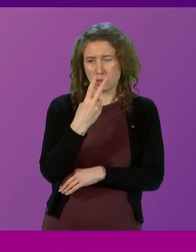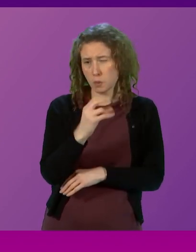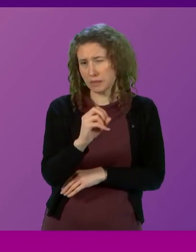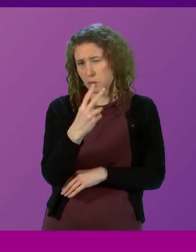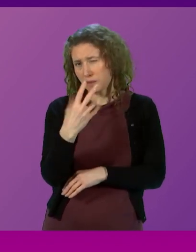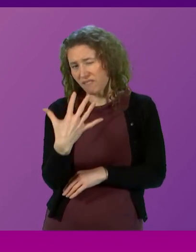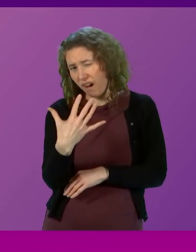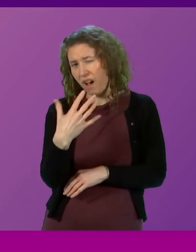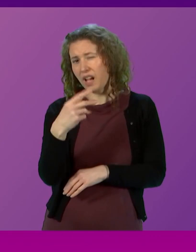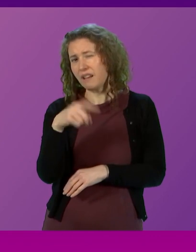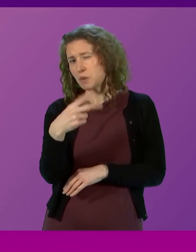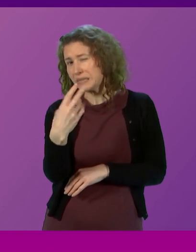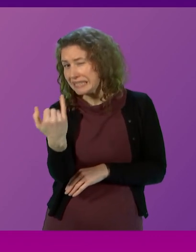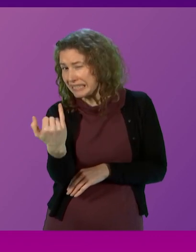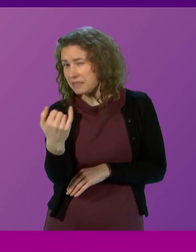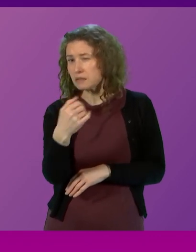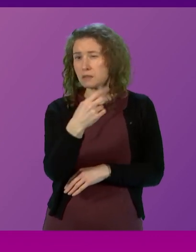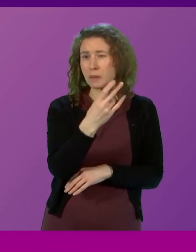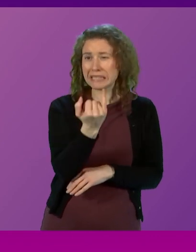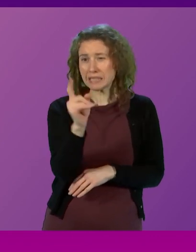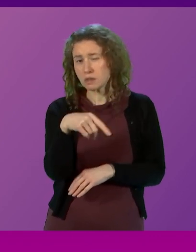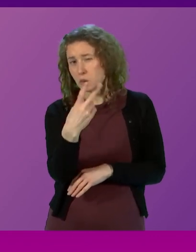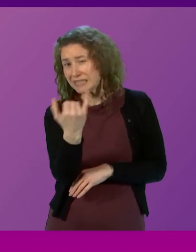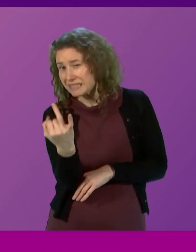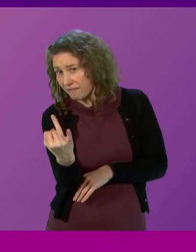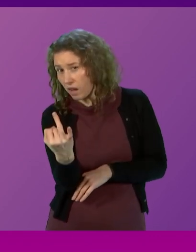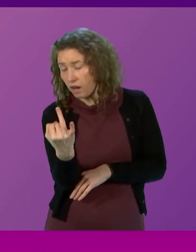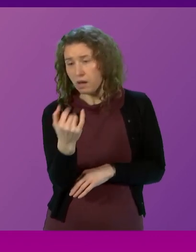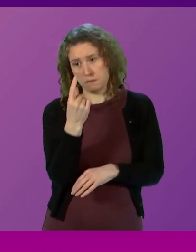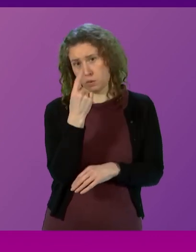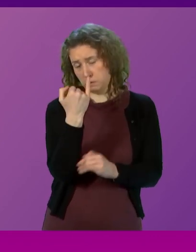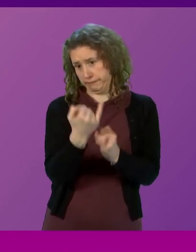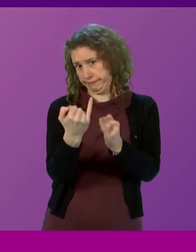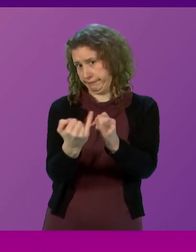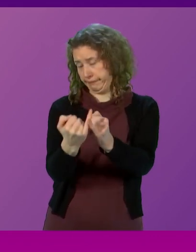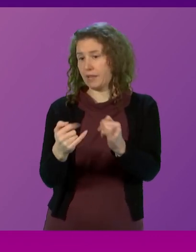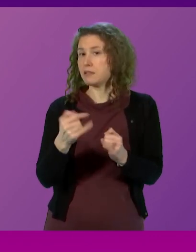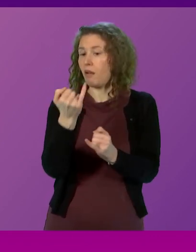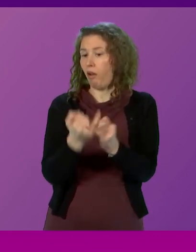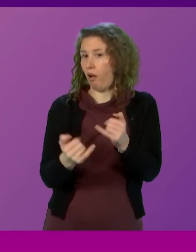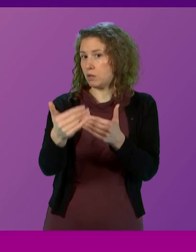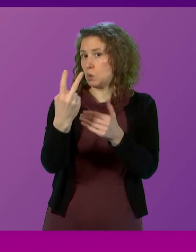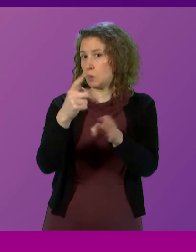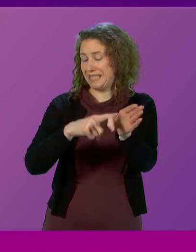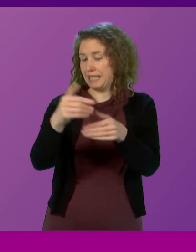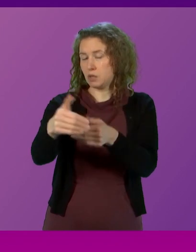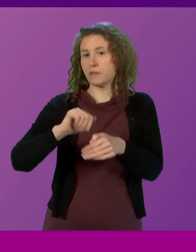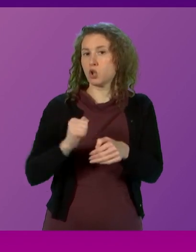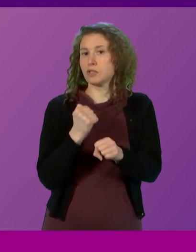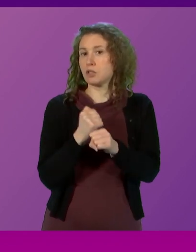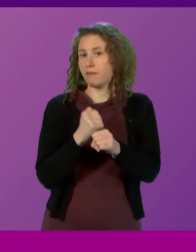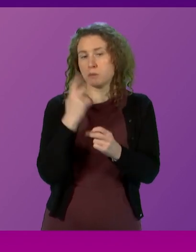-26 and 2026-27, the latter two years of the Scottish Government's resource spending review period.